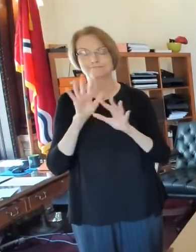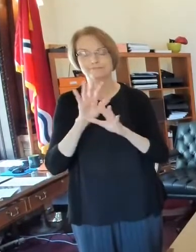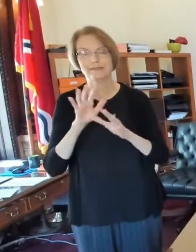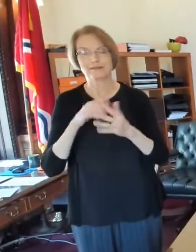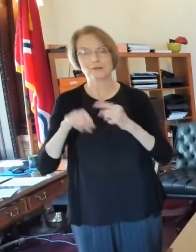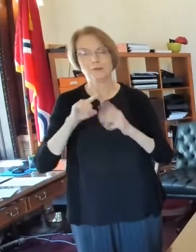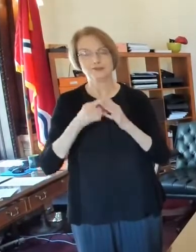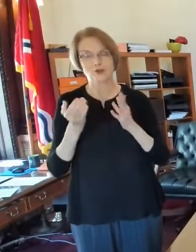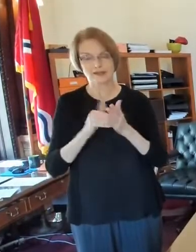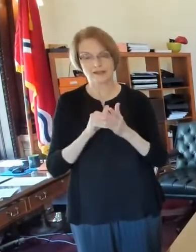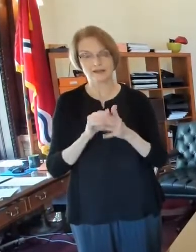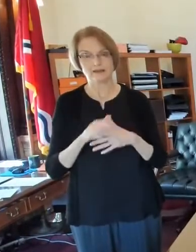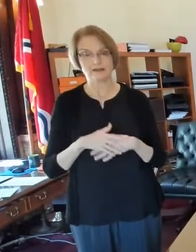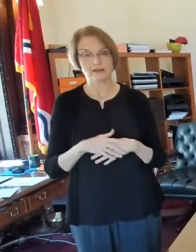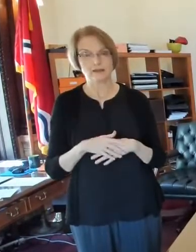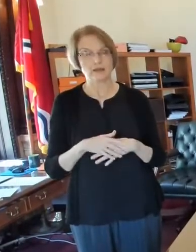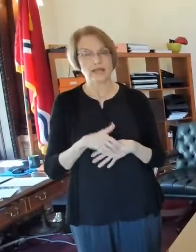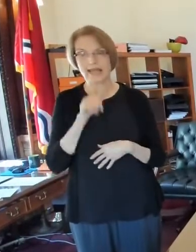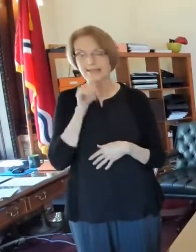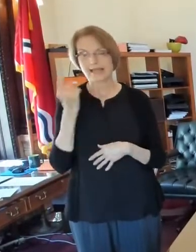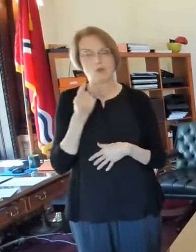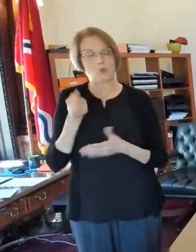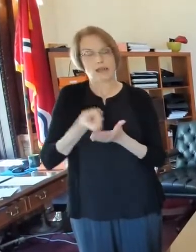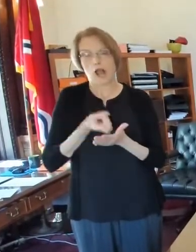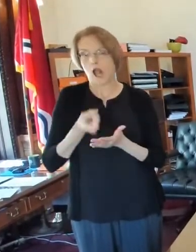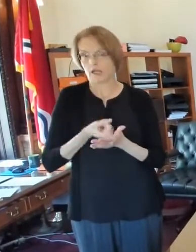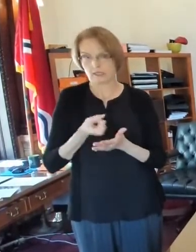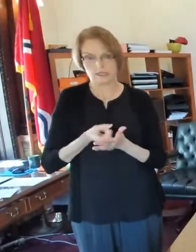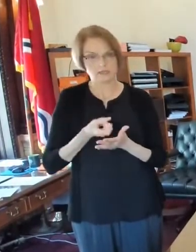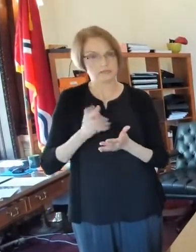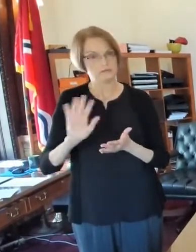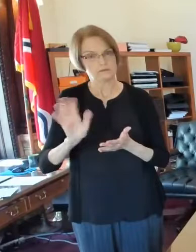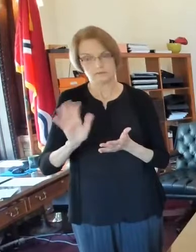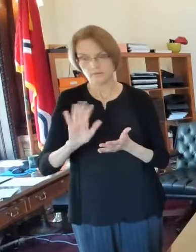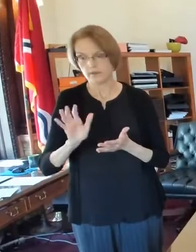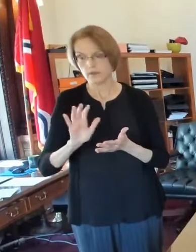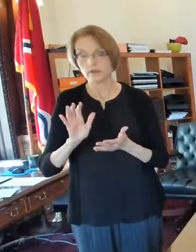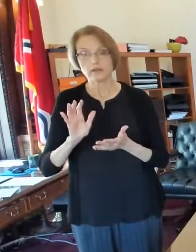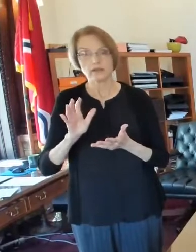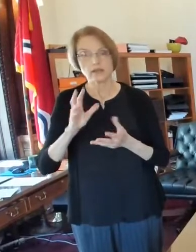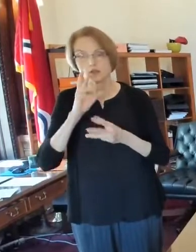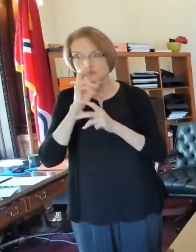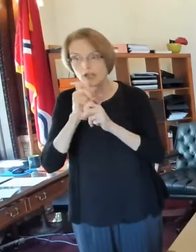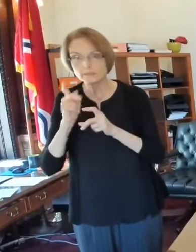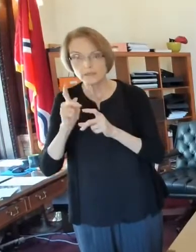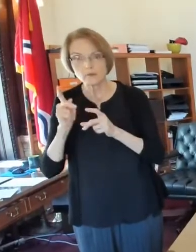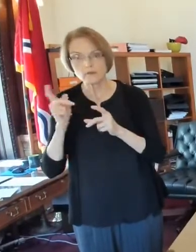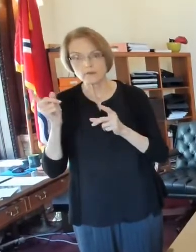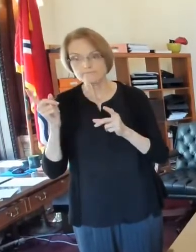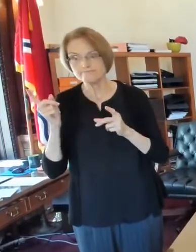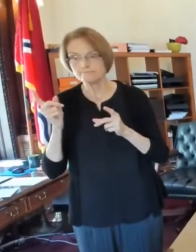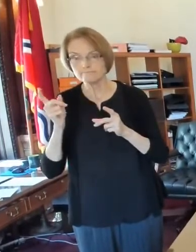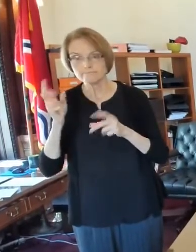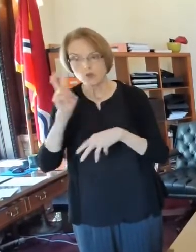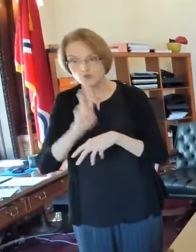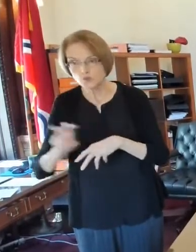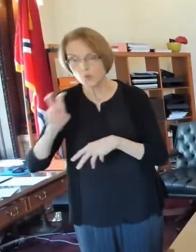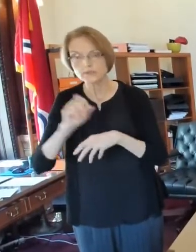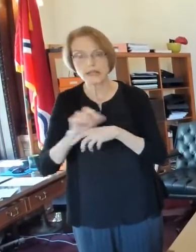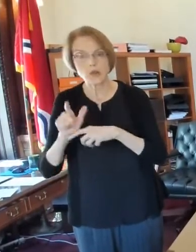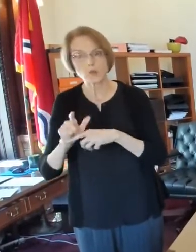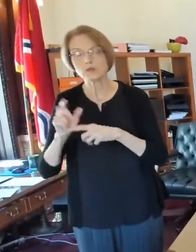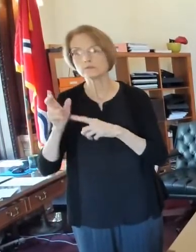This is about a lot more than just hockey. This is about tourism. This is about hotel nights. This is about